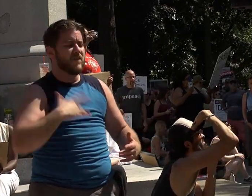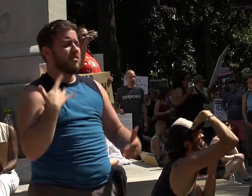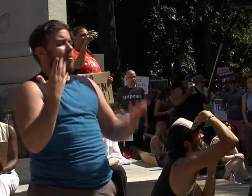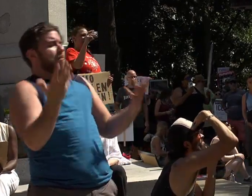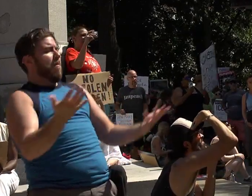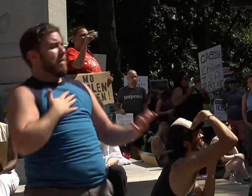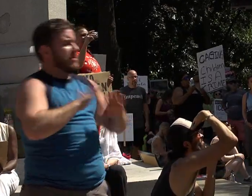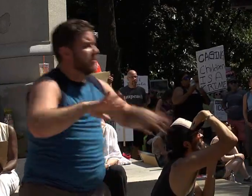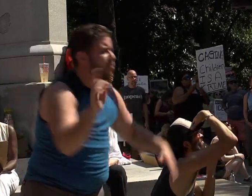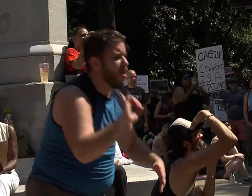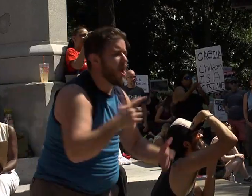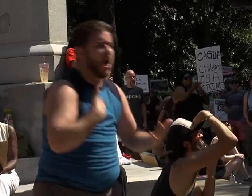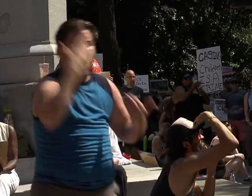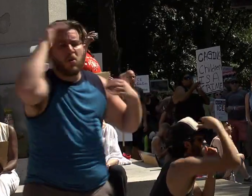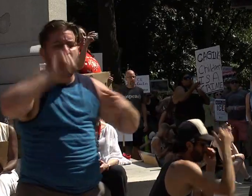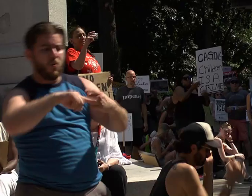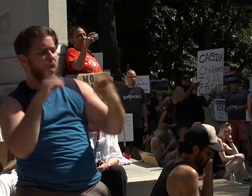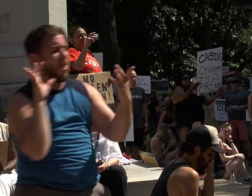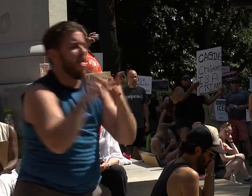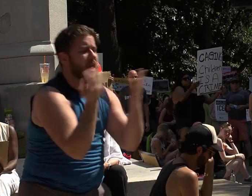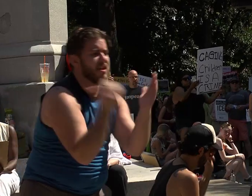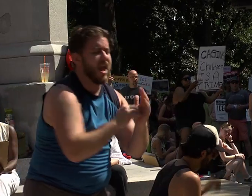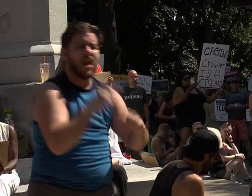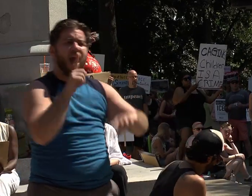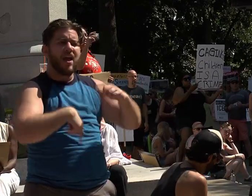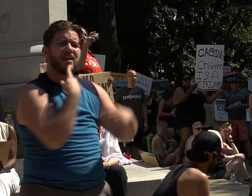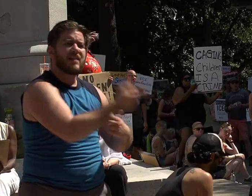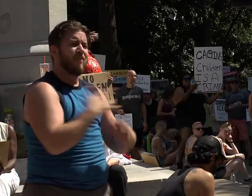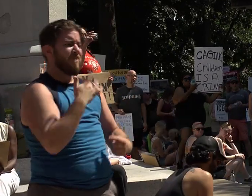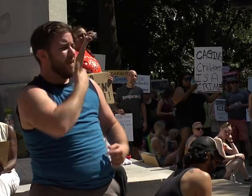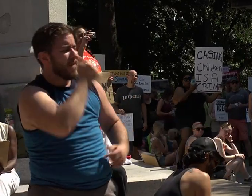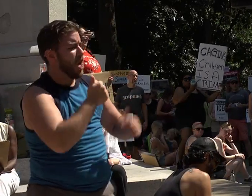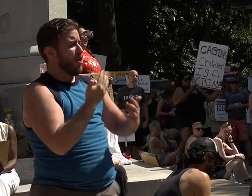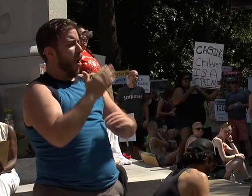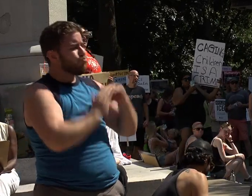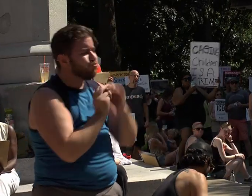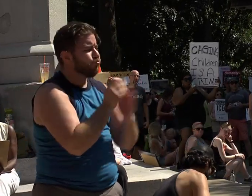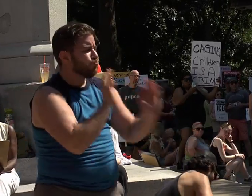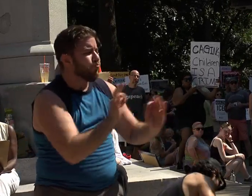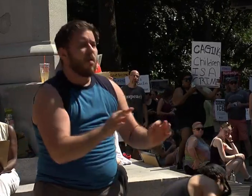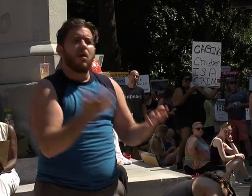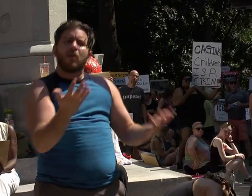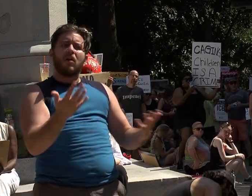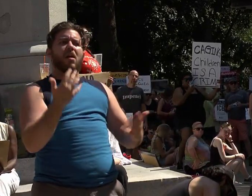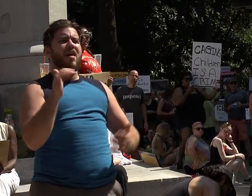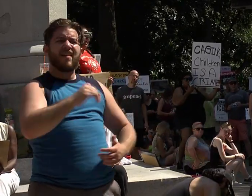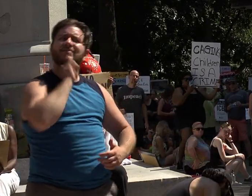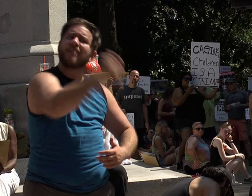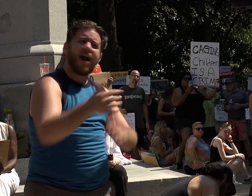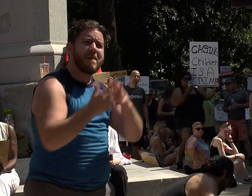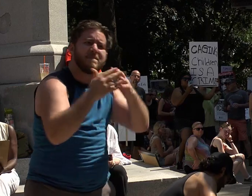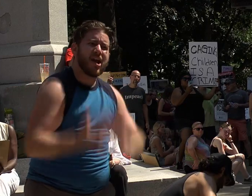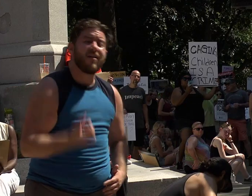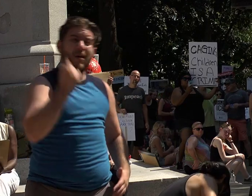Not to be able to offer comfort or reassurance to my child. Few things are more un-American than this. And now, thanks to the Supreme Court,